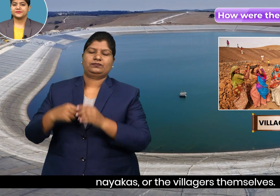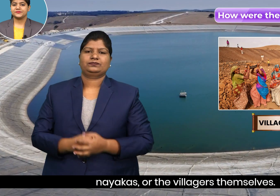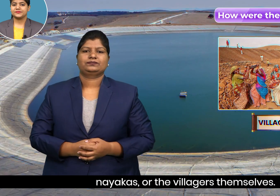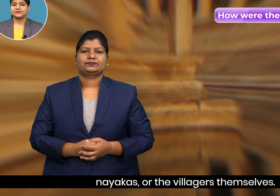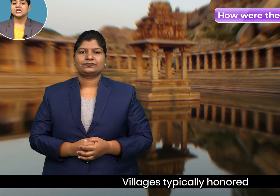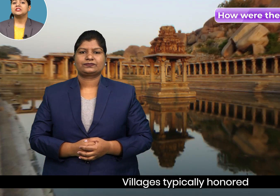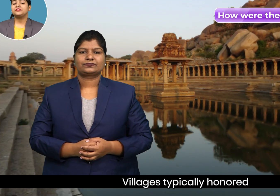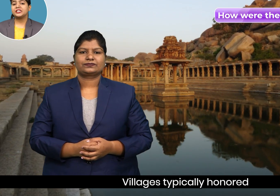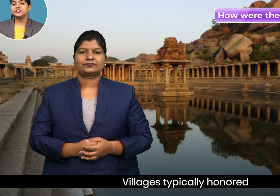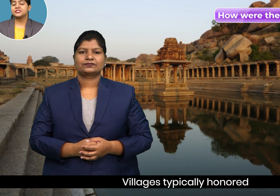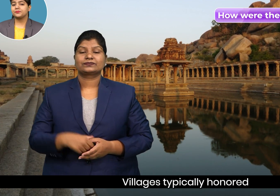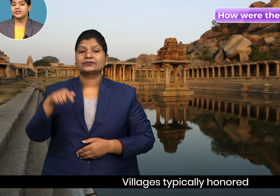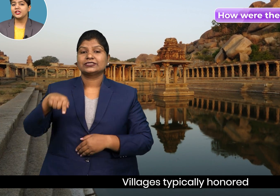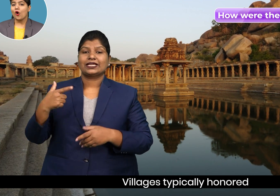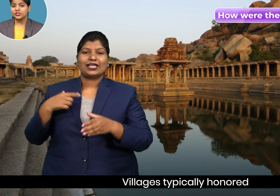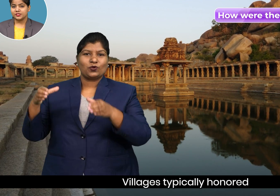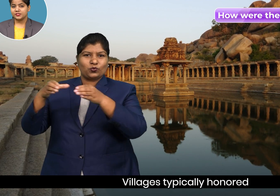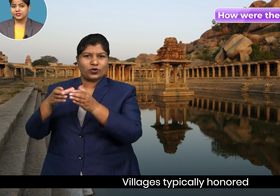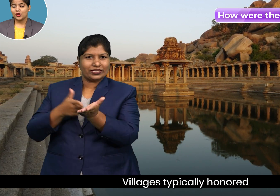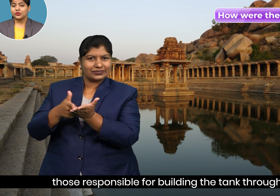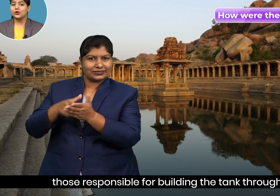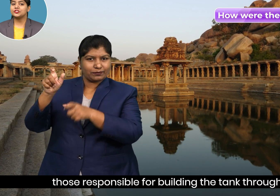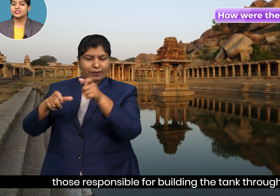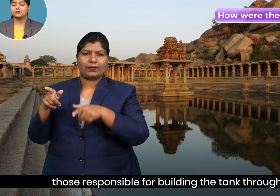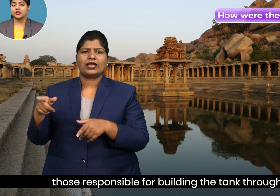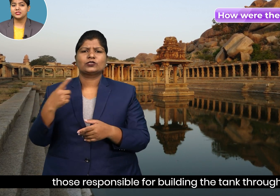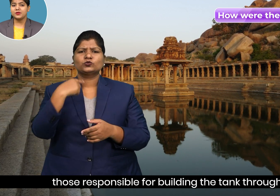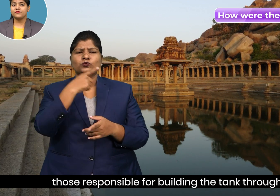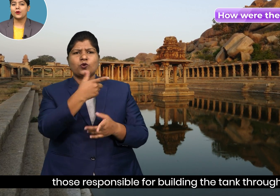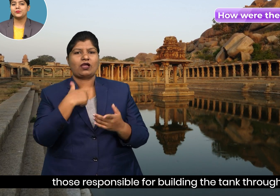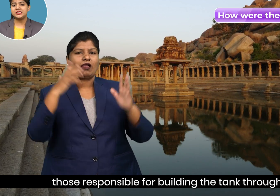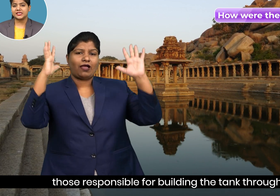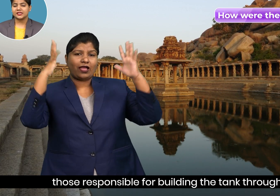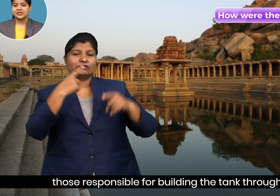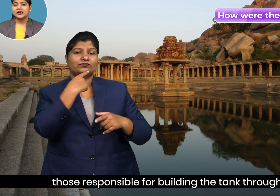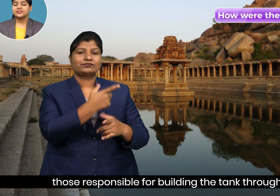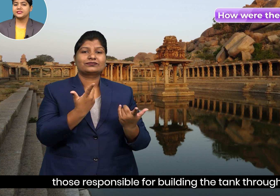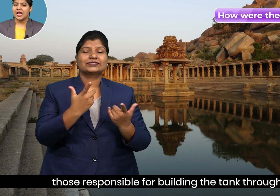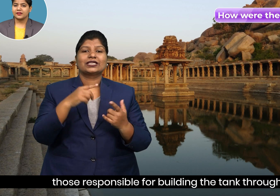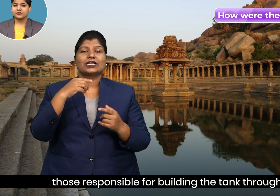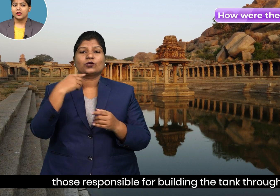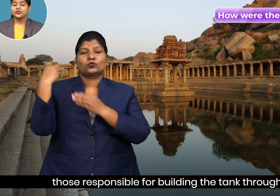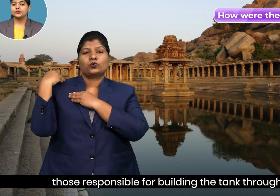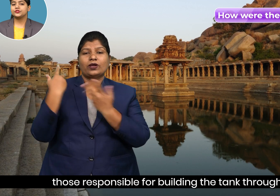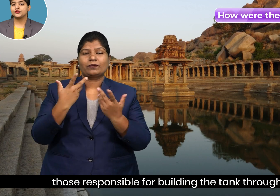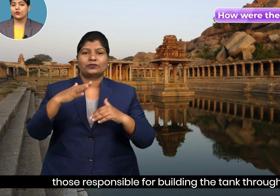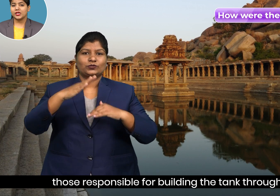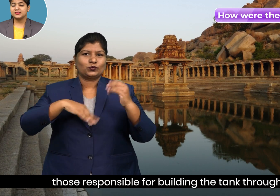villages typically honored those responsible for building the tank through stories